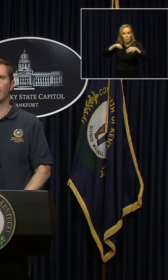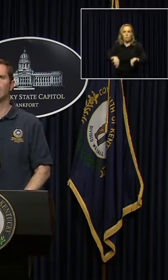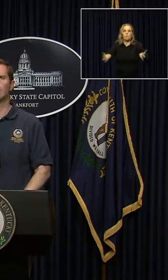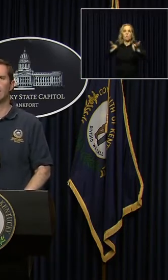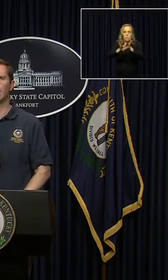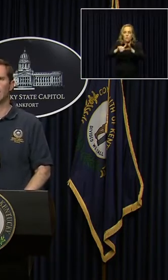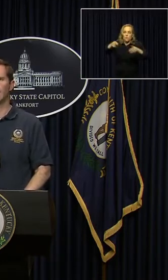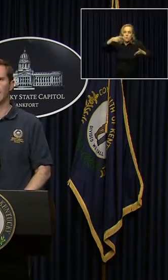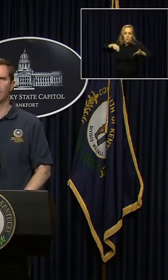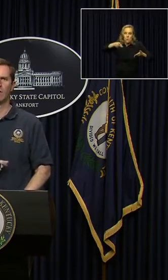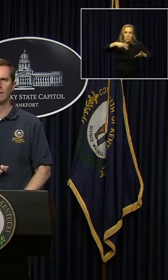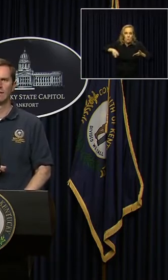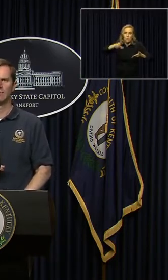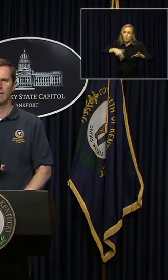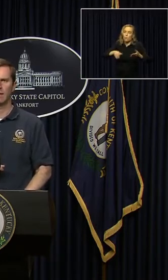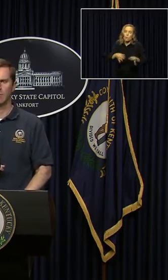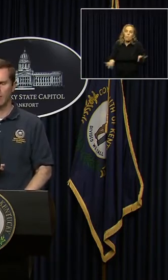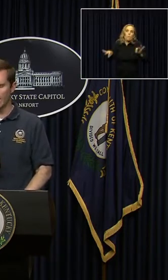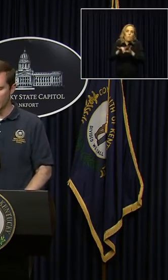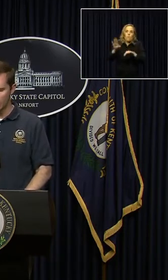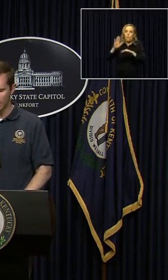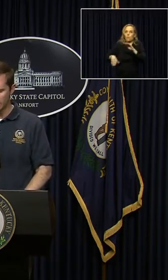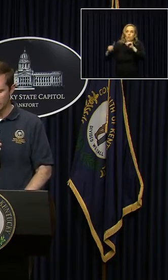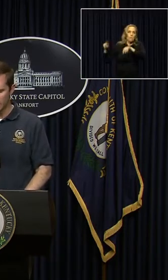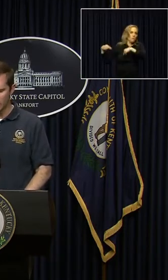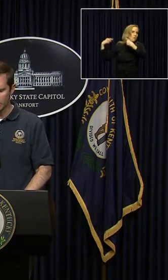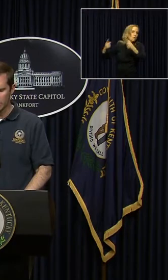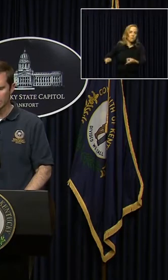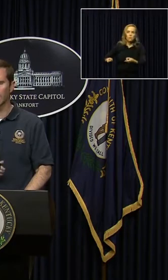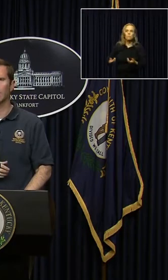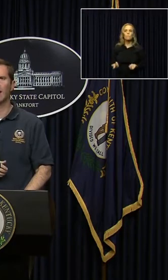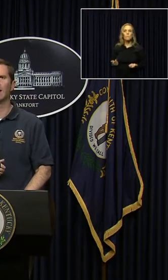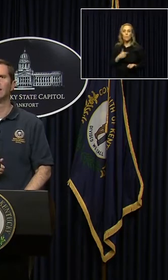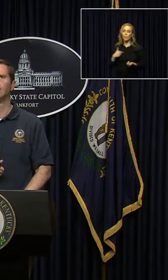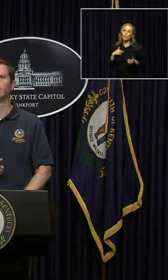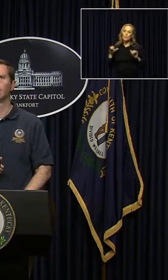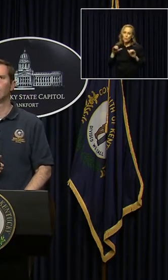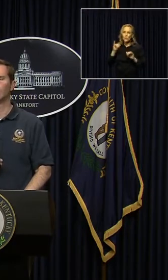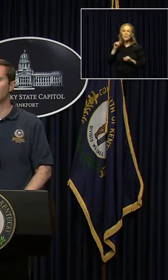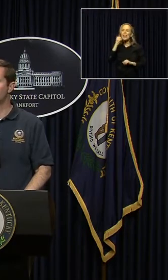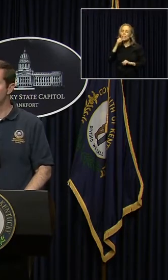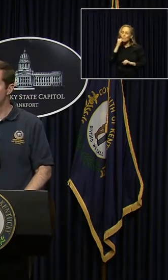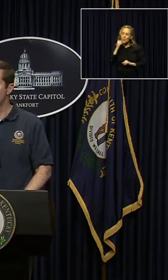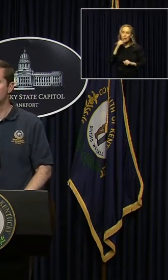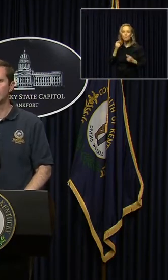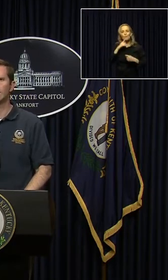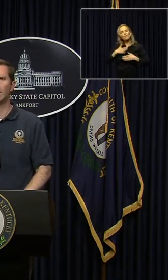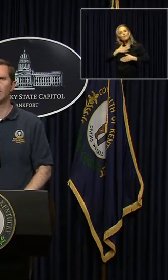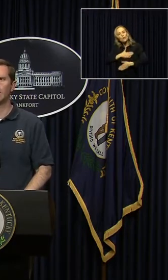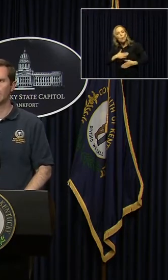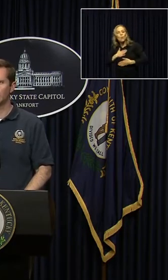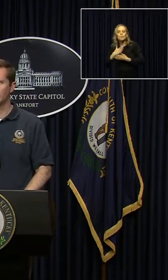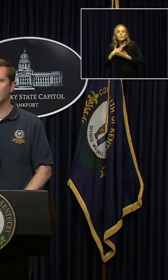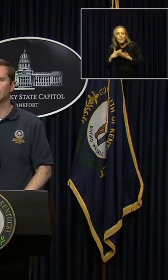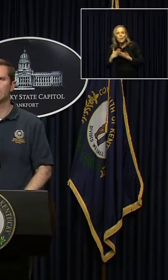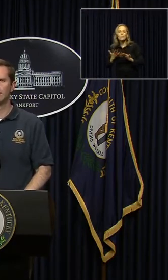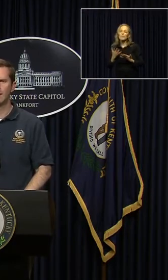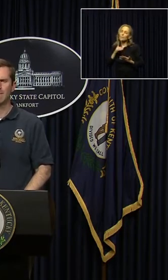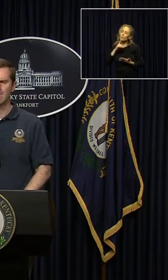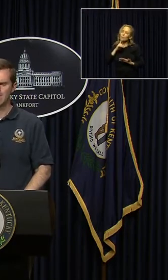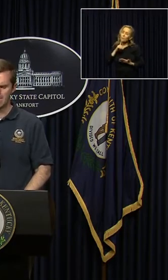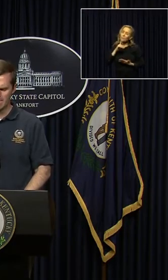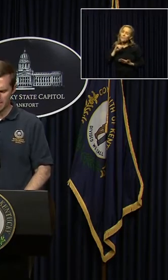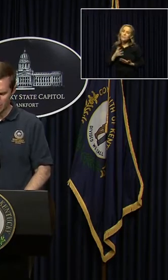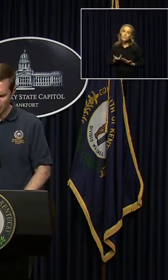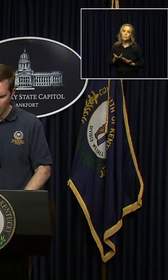couple weeks than than ever. Um, I know that we do this every day and we try to enjoy it some, but it's just